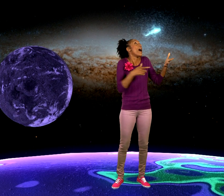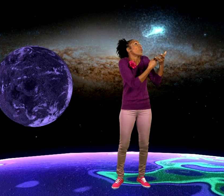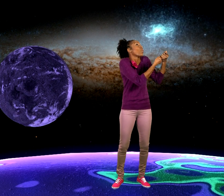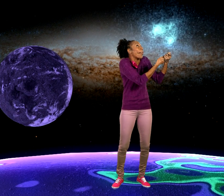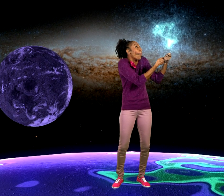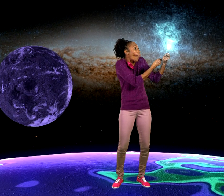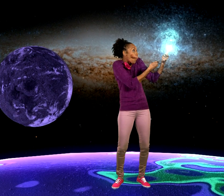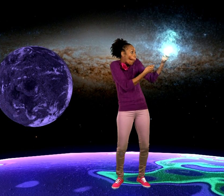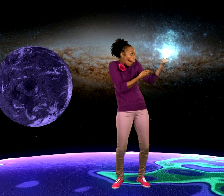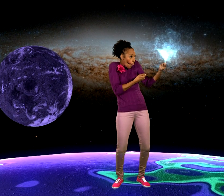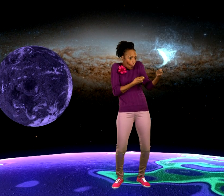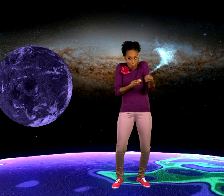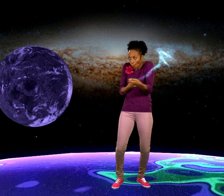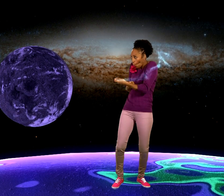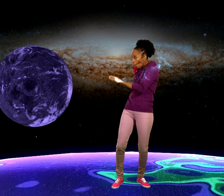Pump it up with air and sky